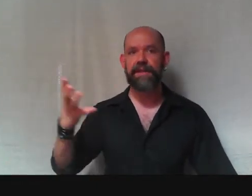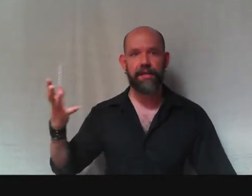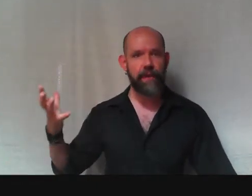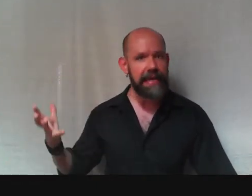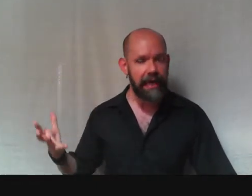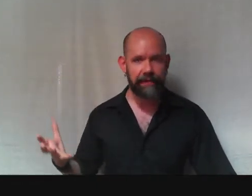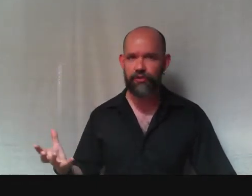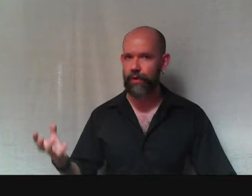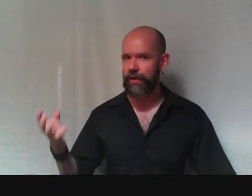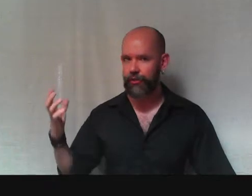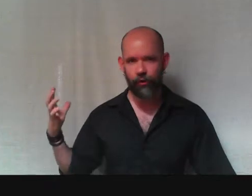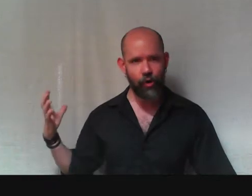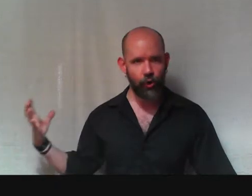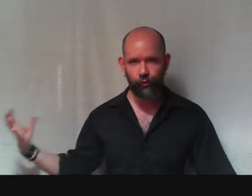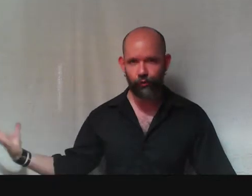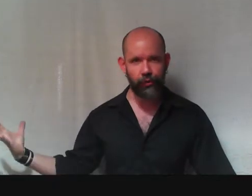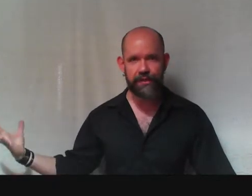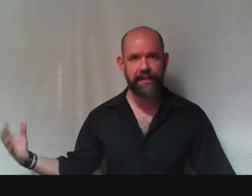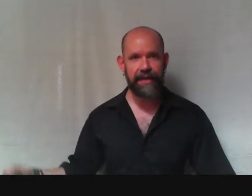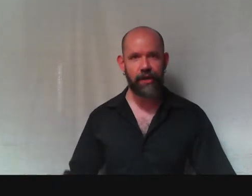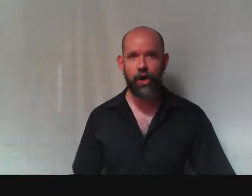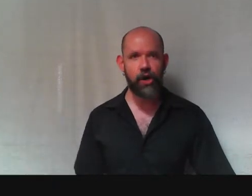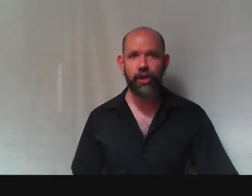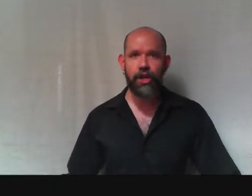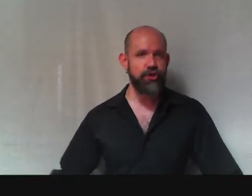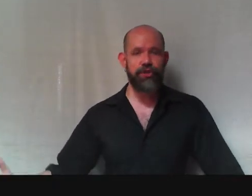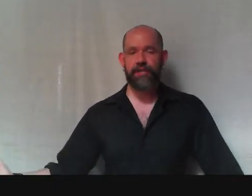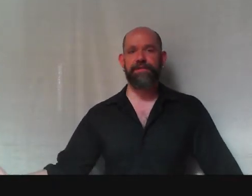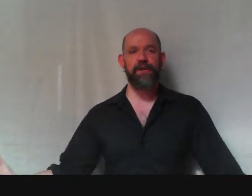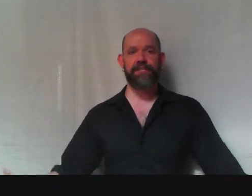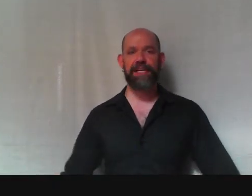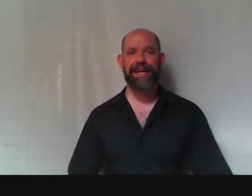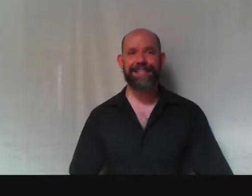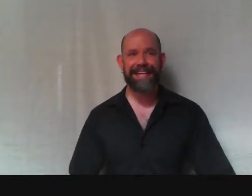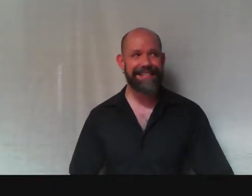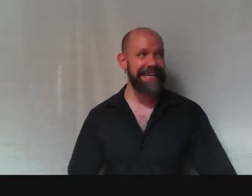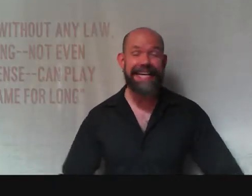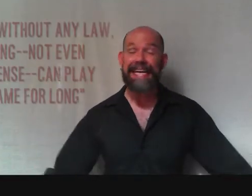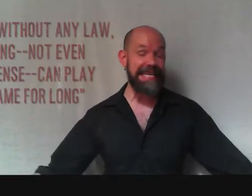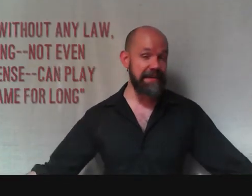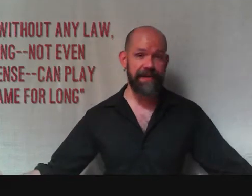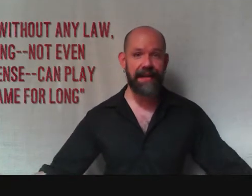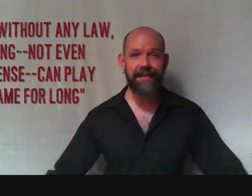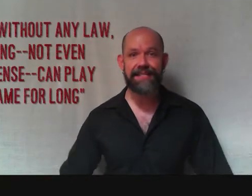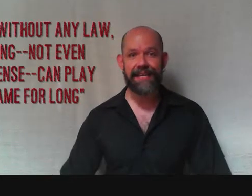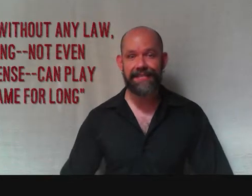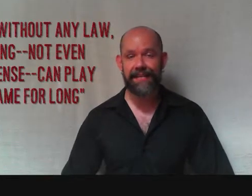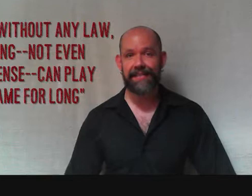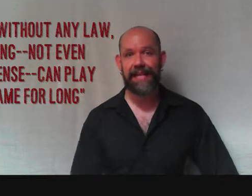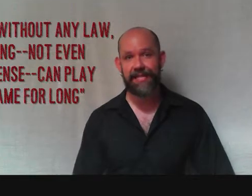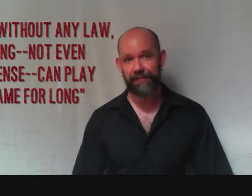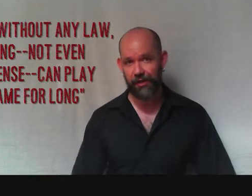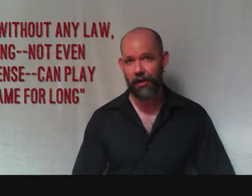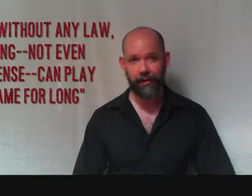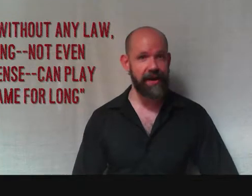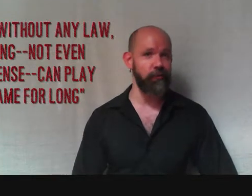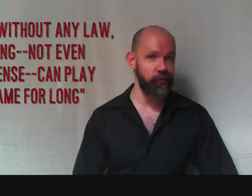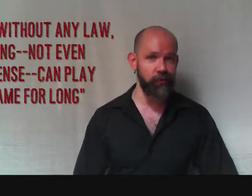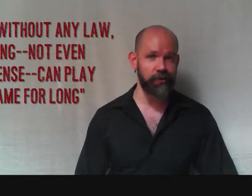follow any kind of structure or rule set at all just falls into nonsense, and even nonsense doesn't last for long without rules,